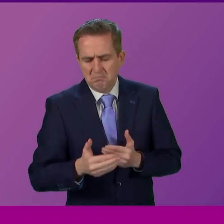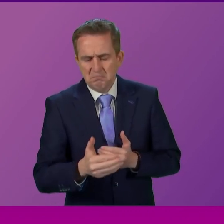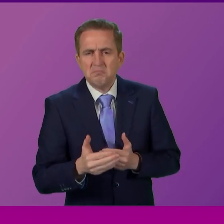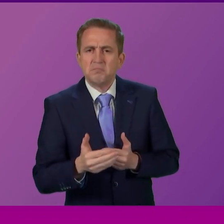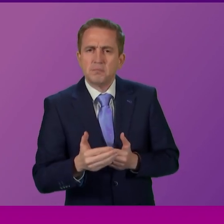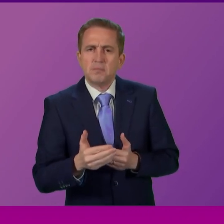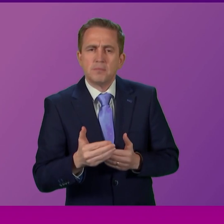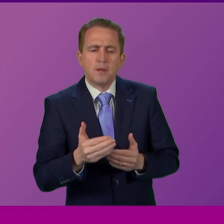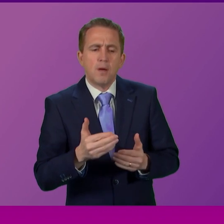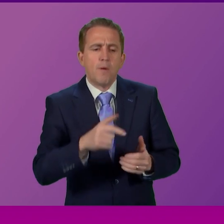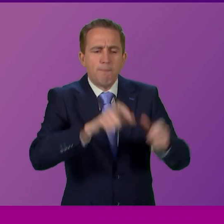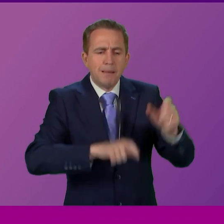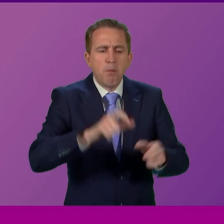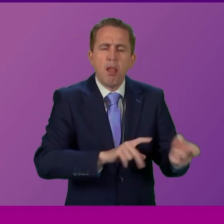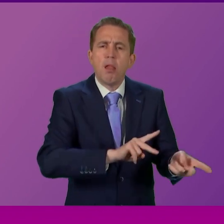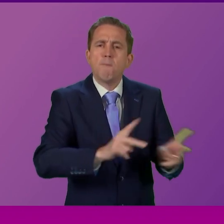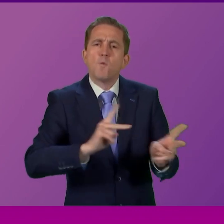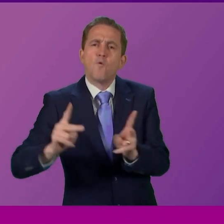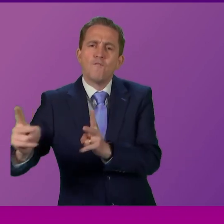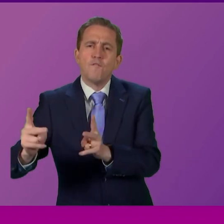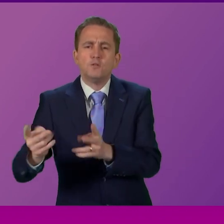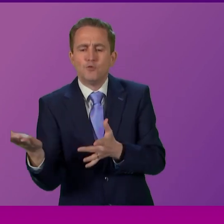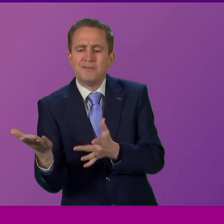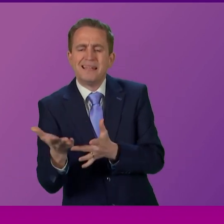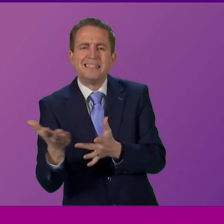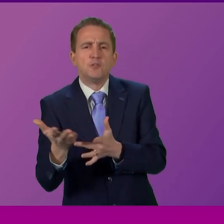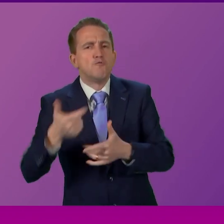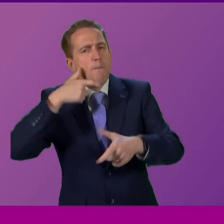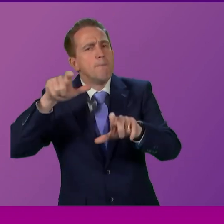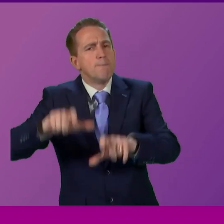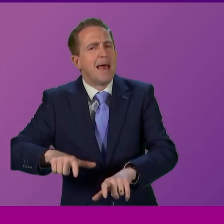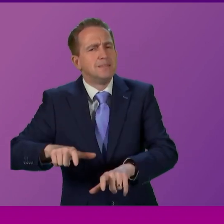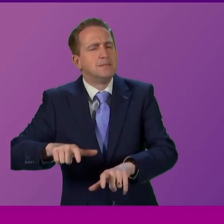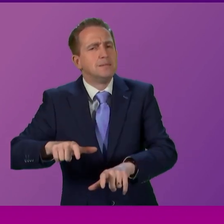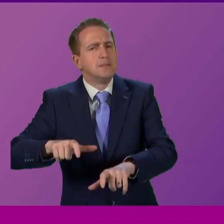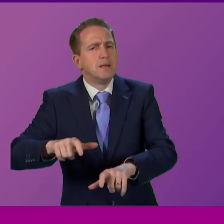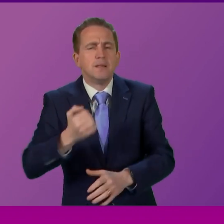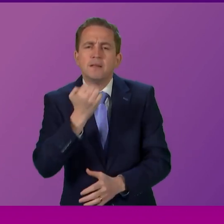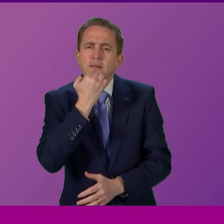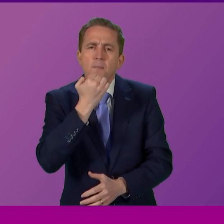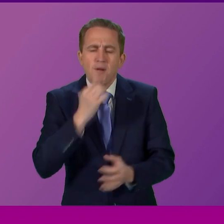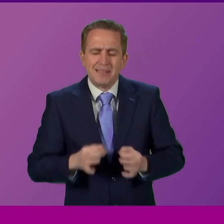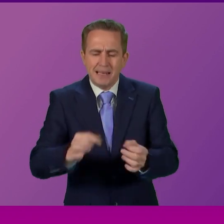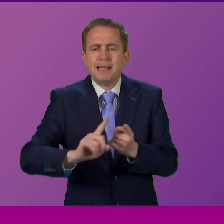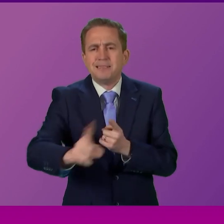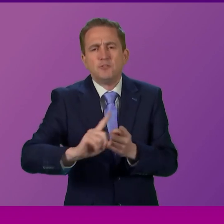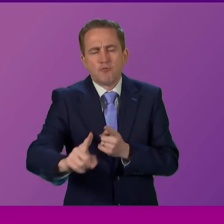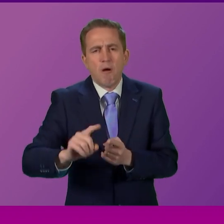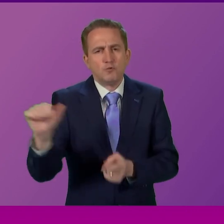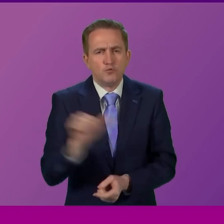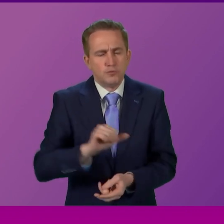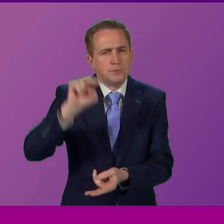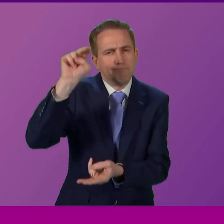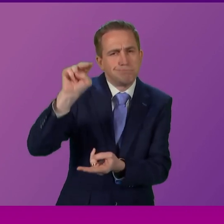move people from acute sites into these interim beds. So we expect that to be in the short term and hopefully